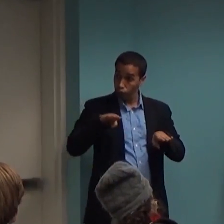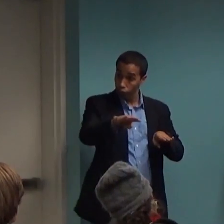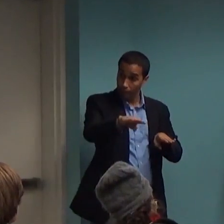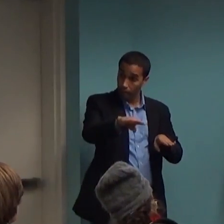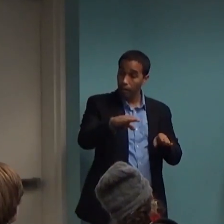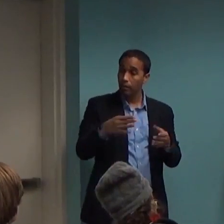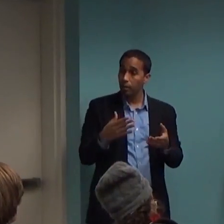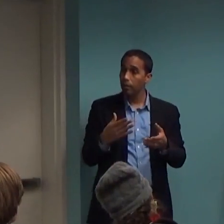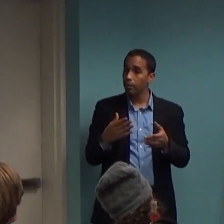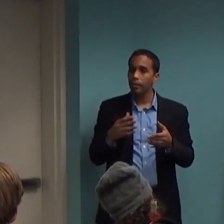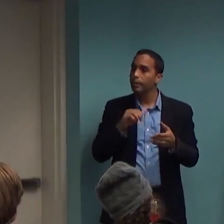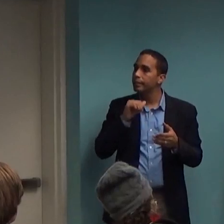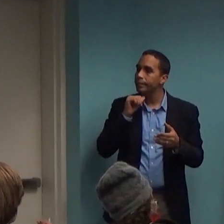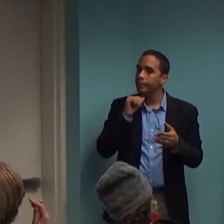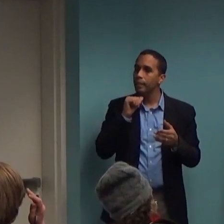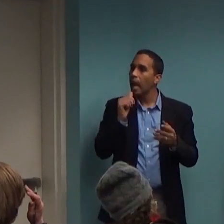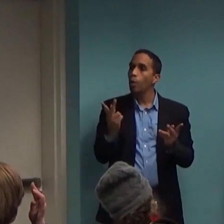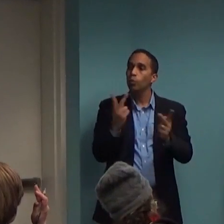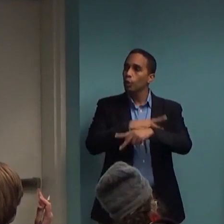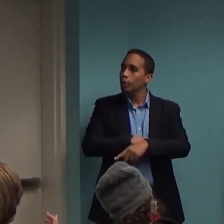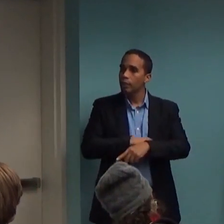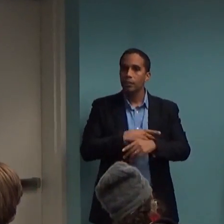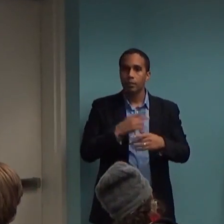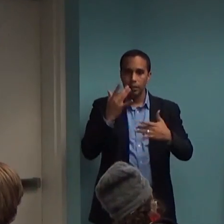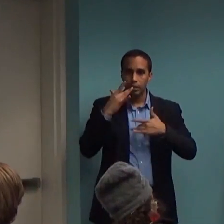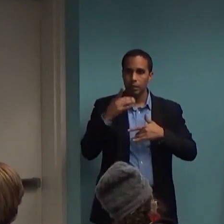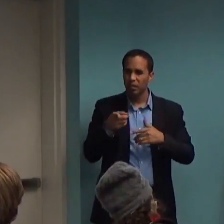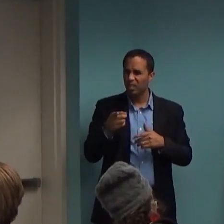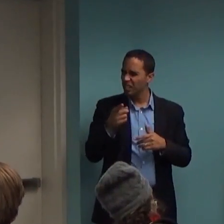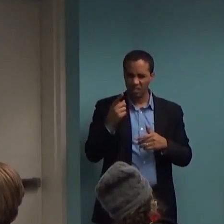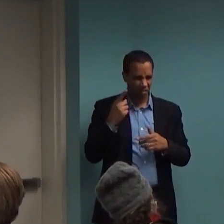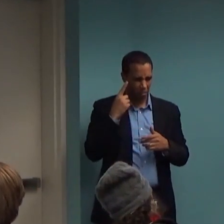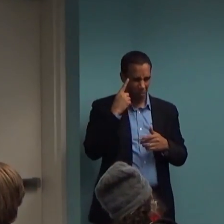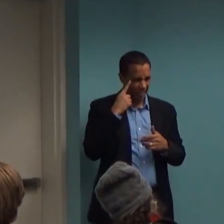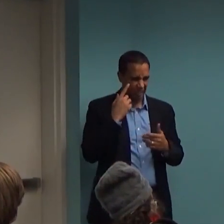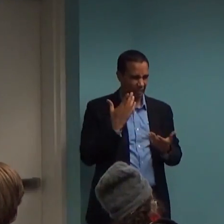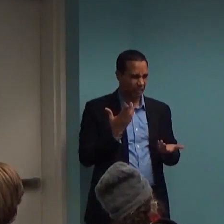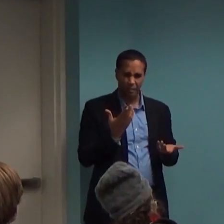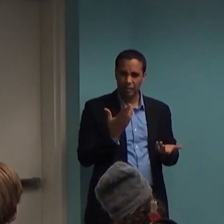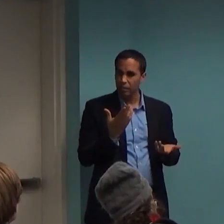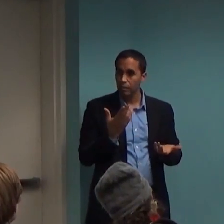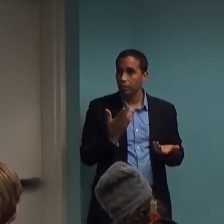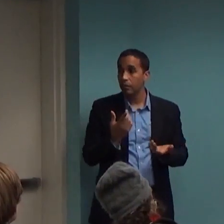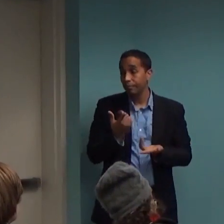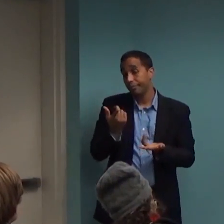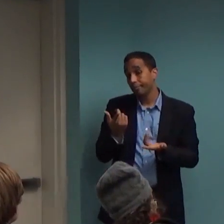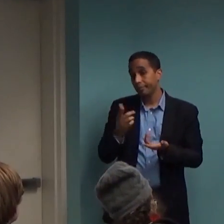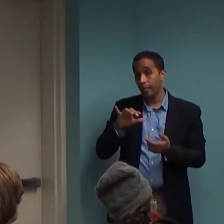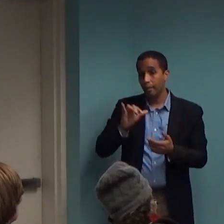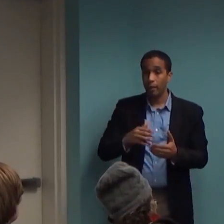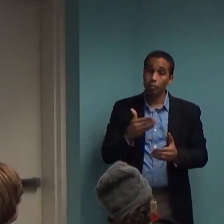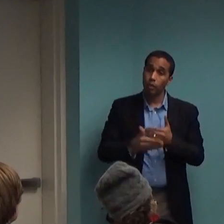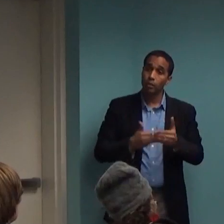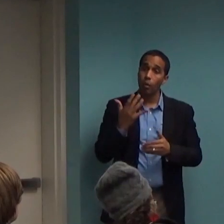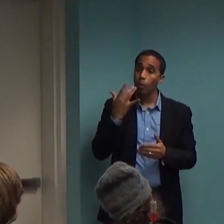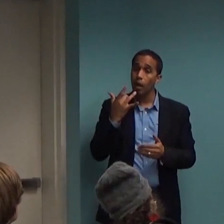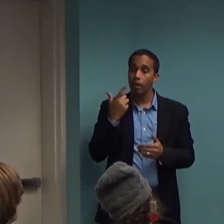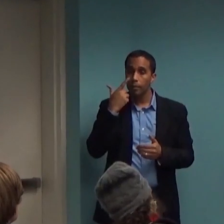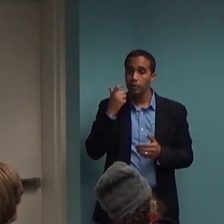of or worsening of symptoms. So the process is done that way because psychiatrists also recognize that the